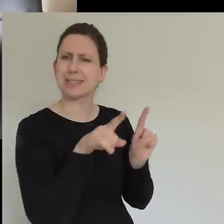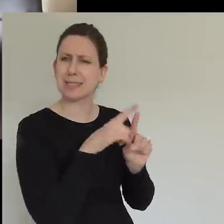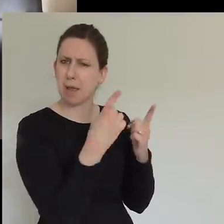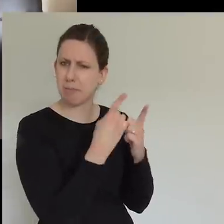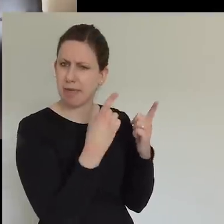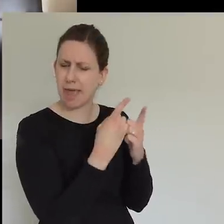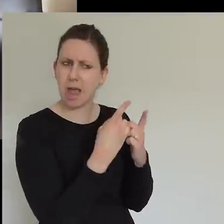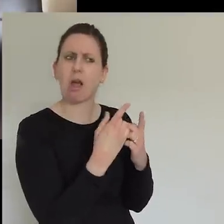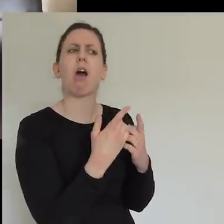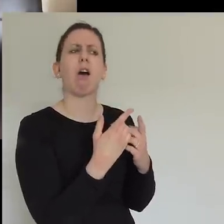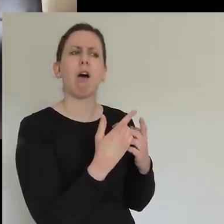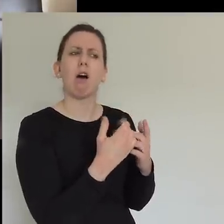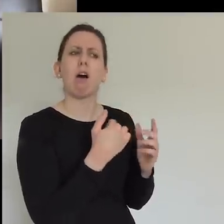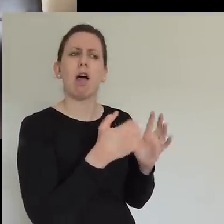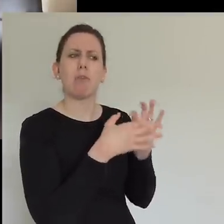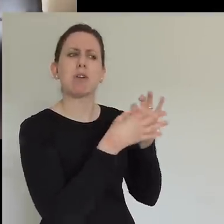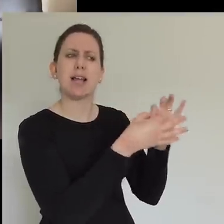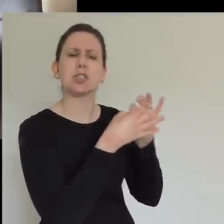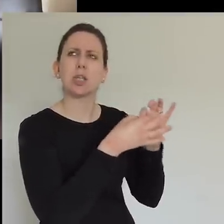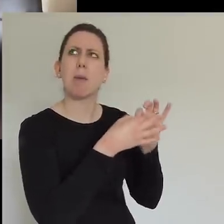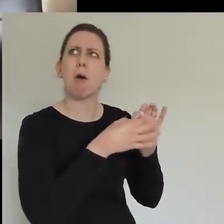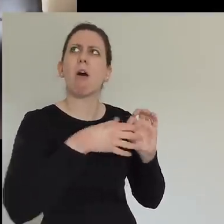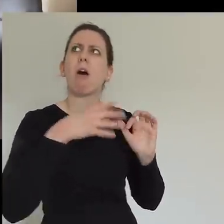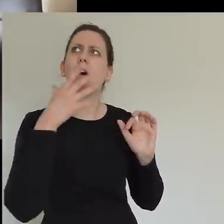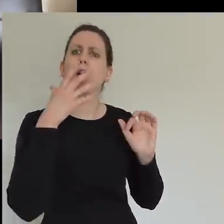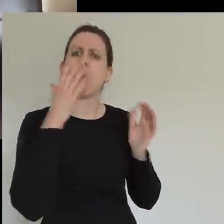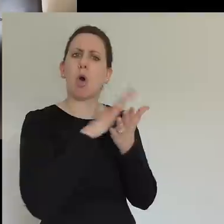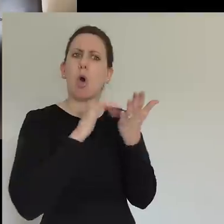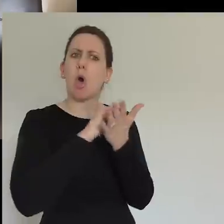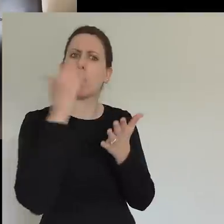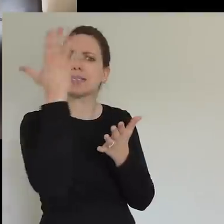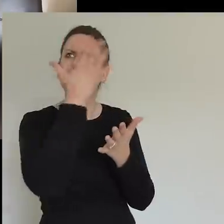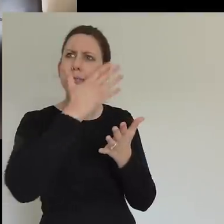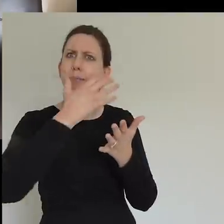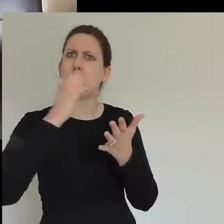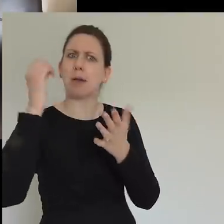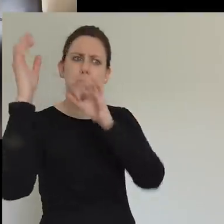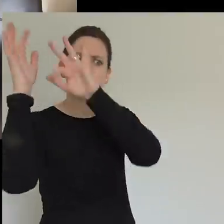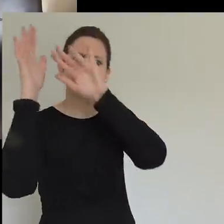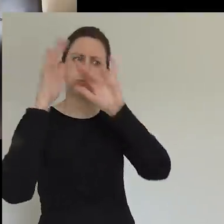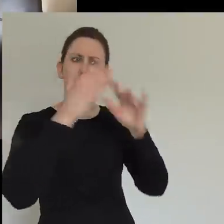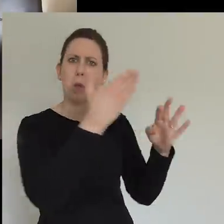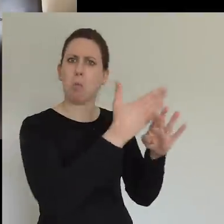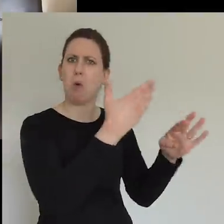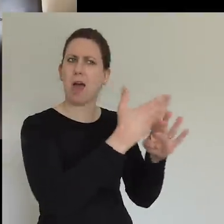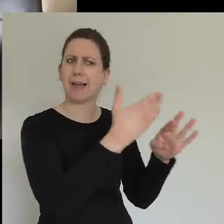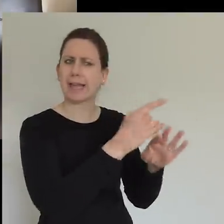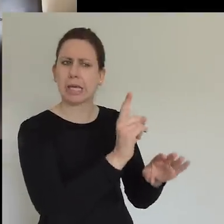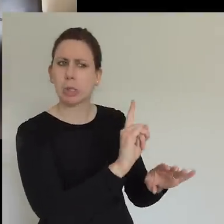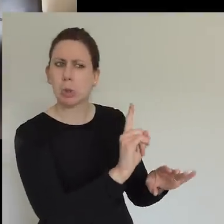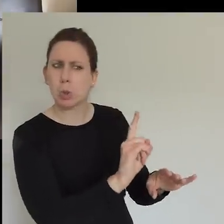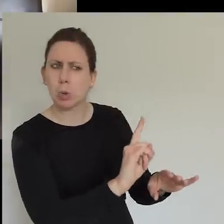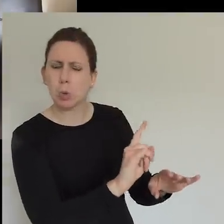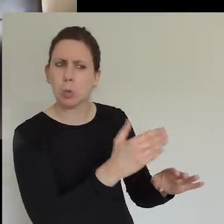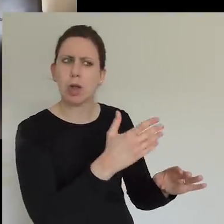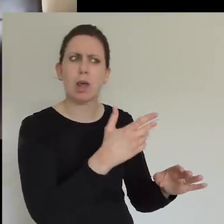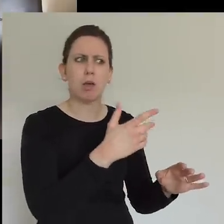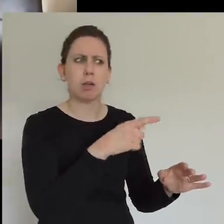I need to pay attention to that. And how can I pray into what God is saying to both of us in this season for what lies